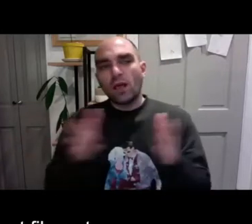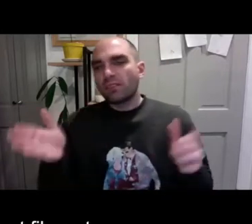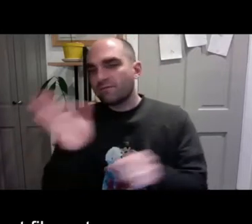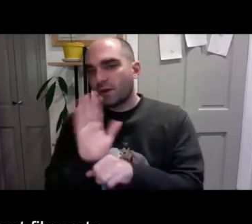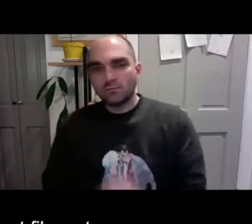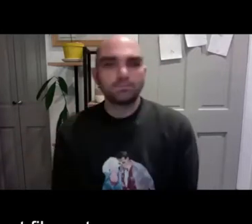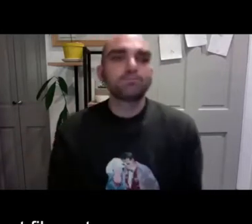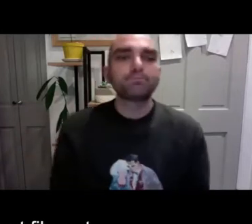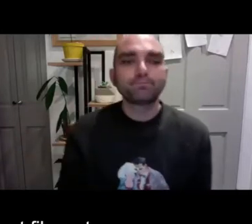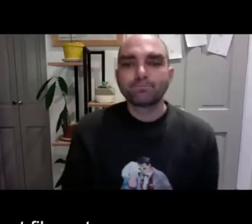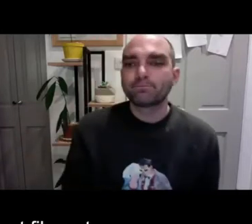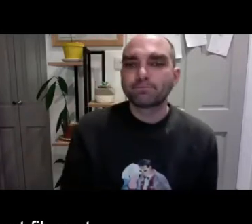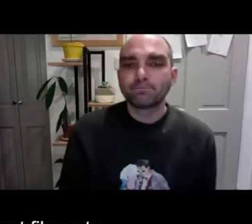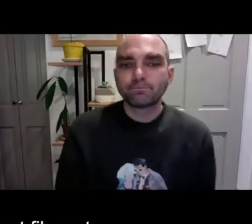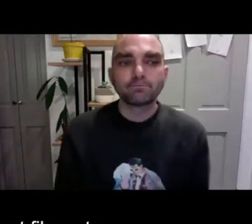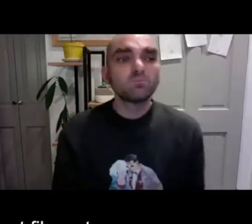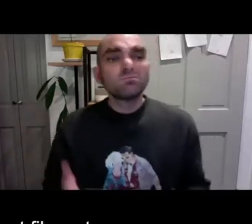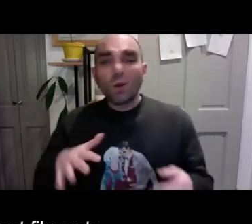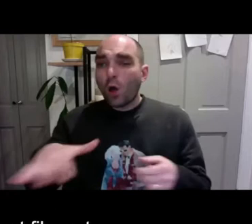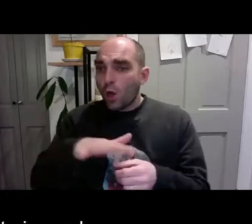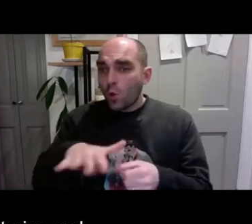short films, documentaries and feature films.